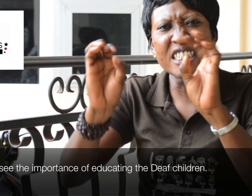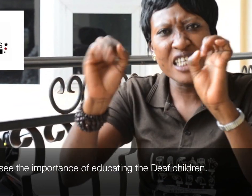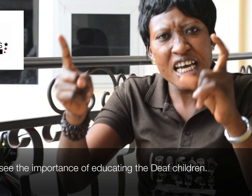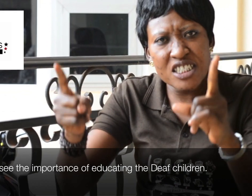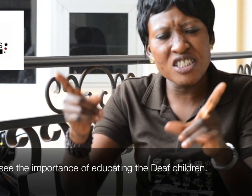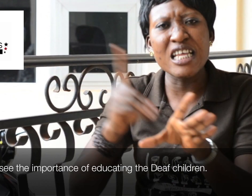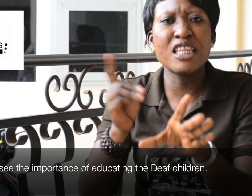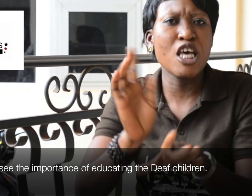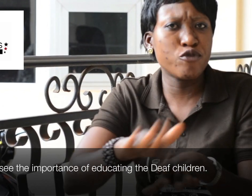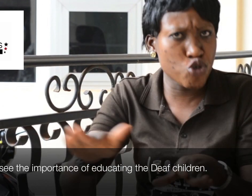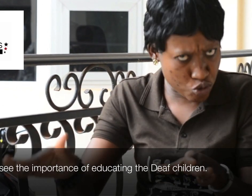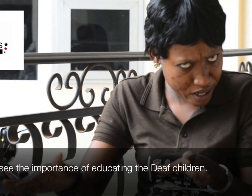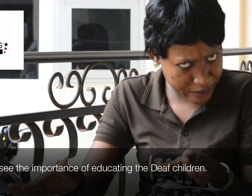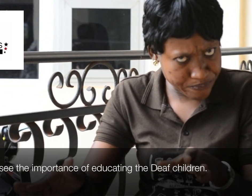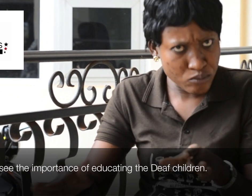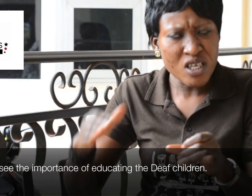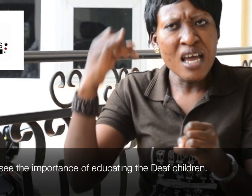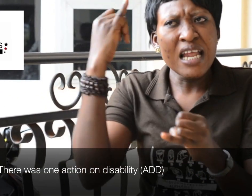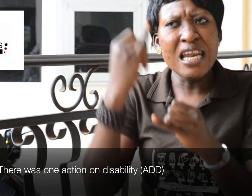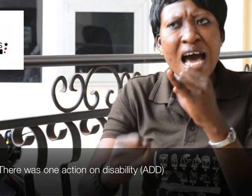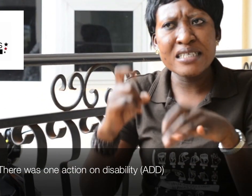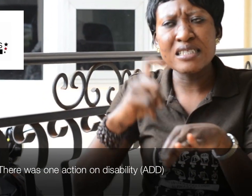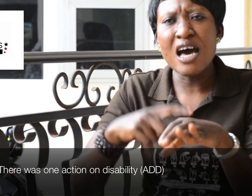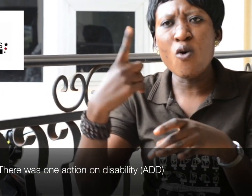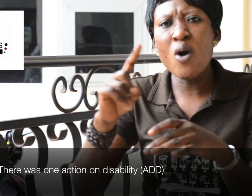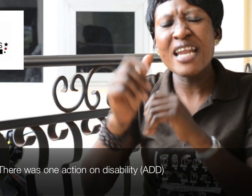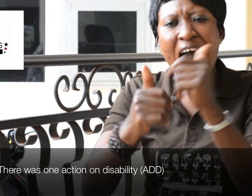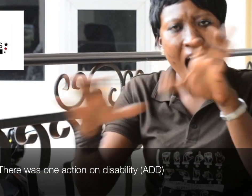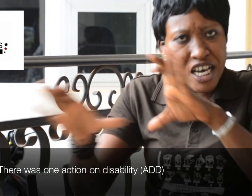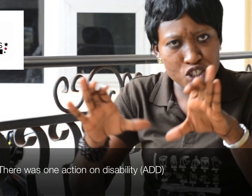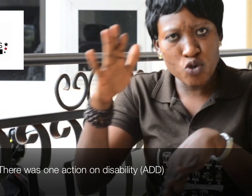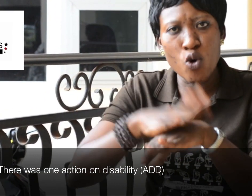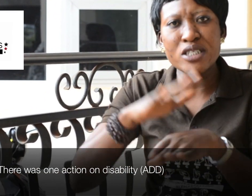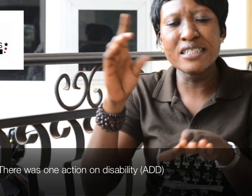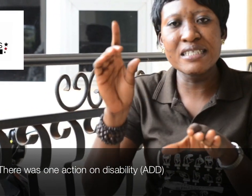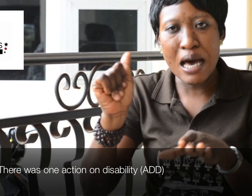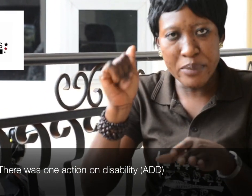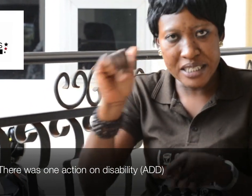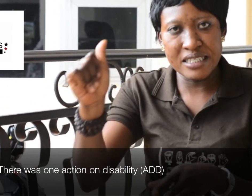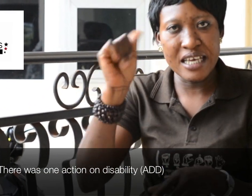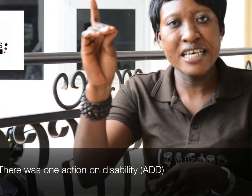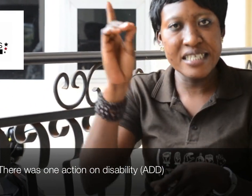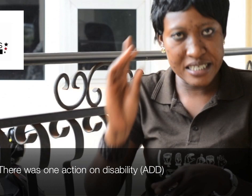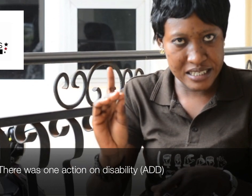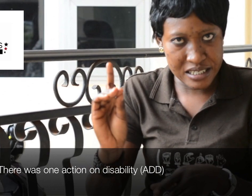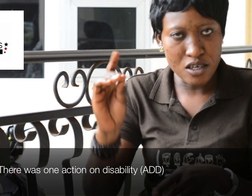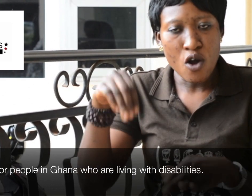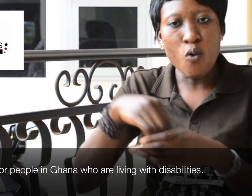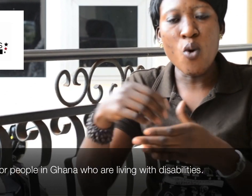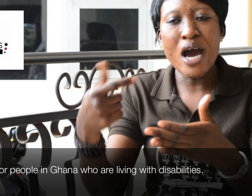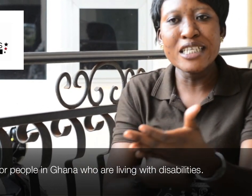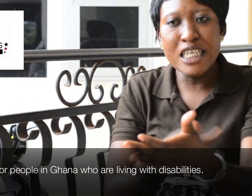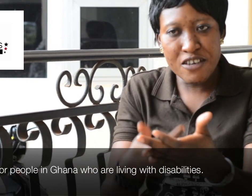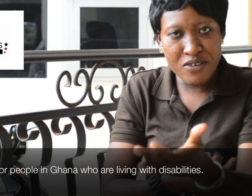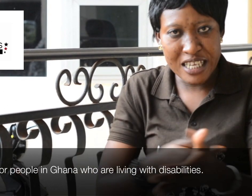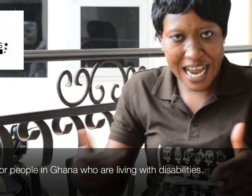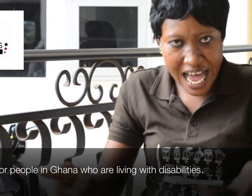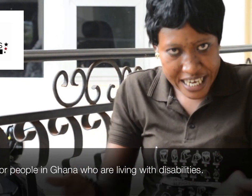education the deaf children. Last time, one action on disability, ADD, who are living in Ghana